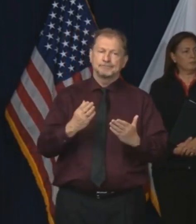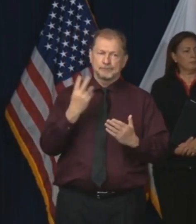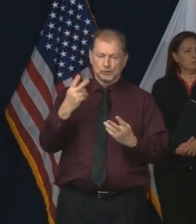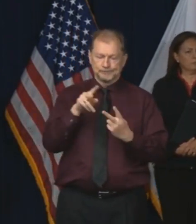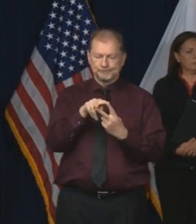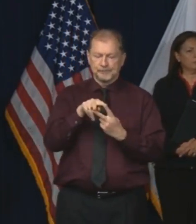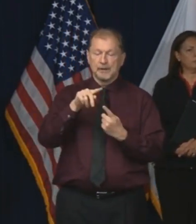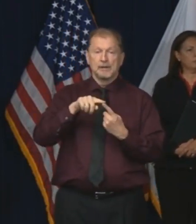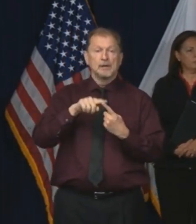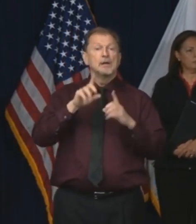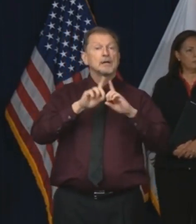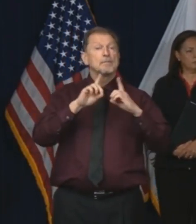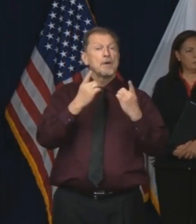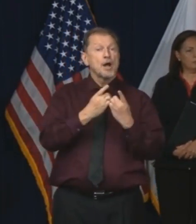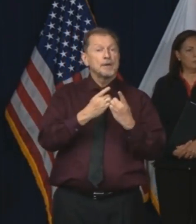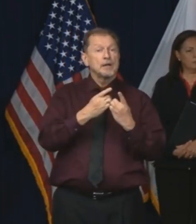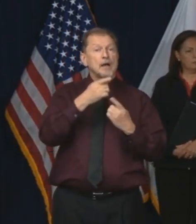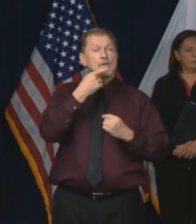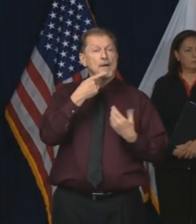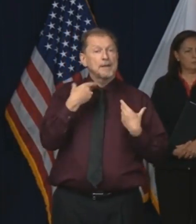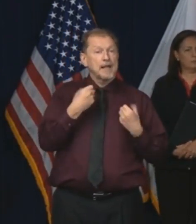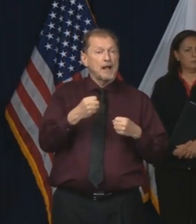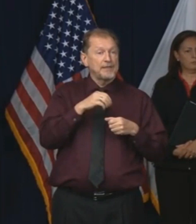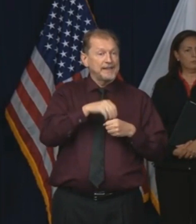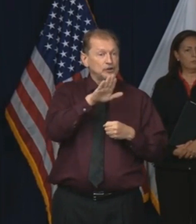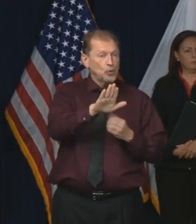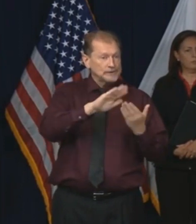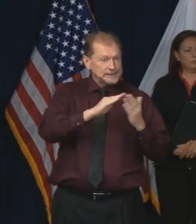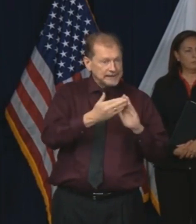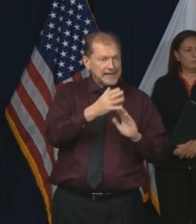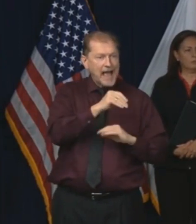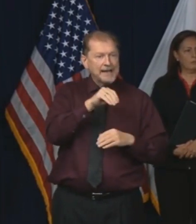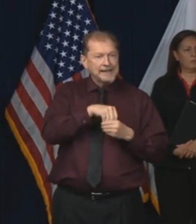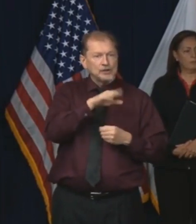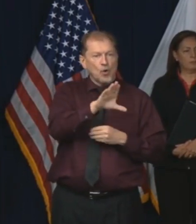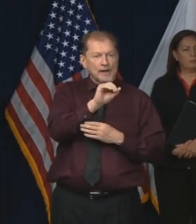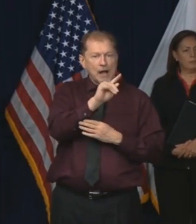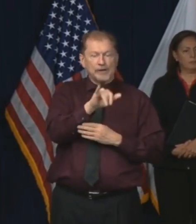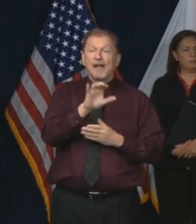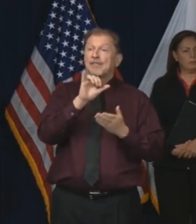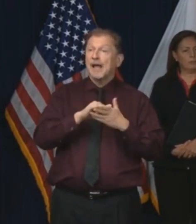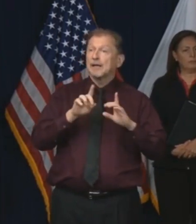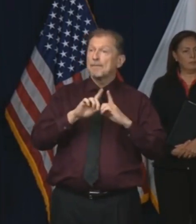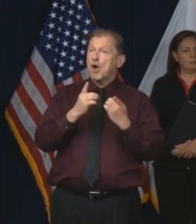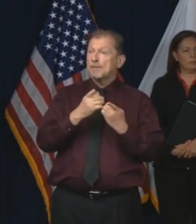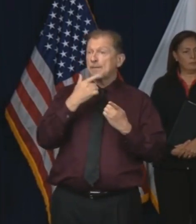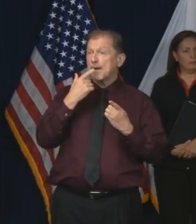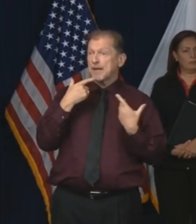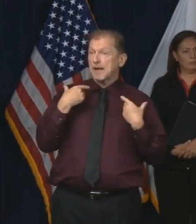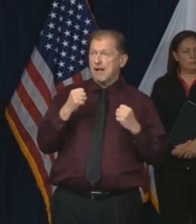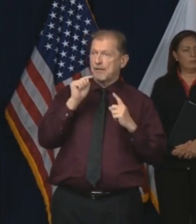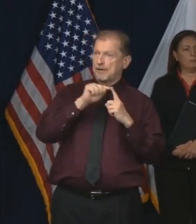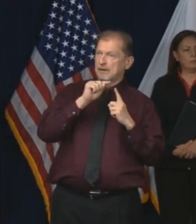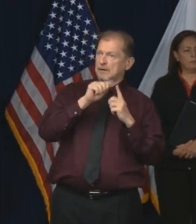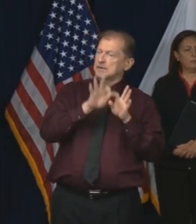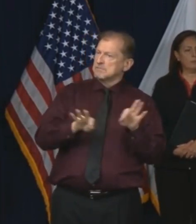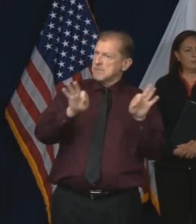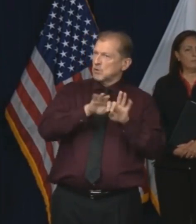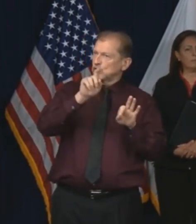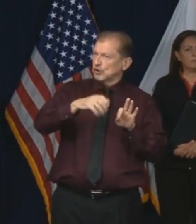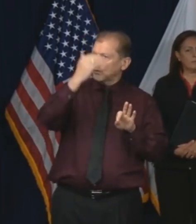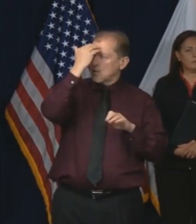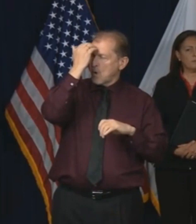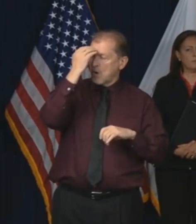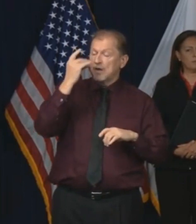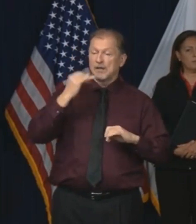is a Department of Public Health either in your city or in your county. And they should certainly be notified if there are groups of people,